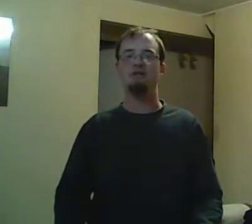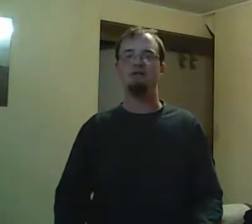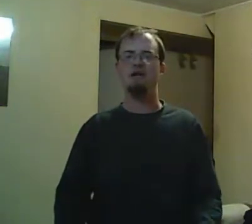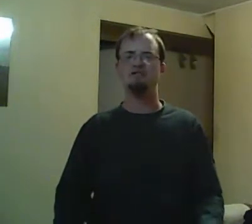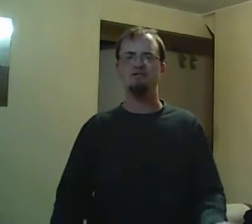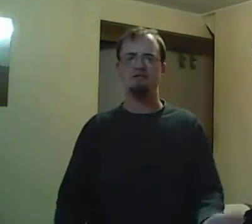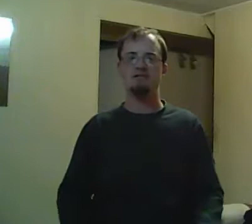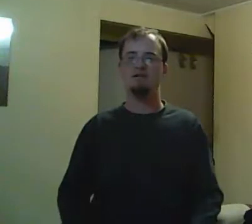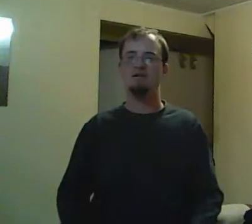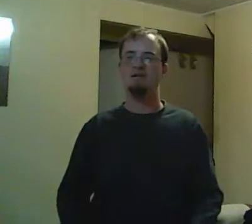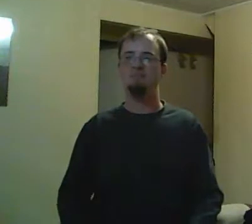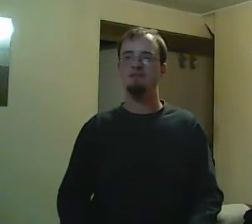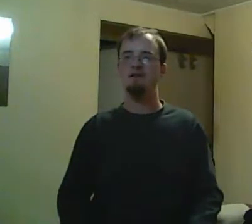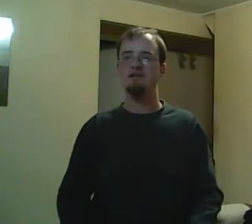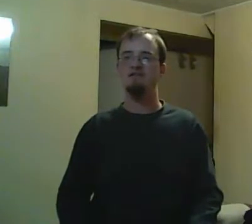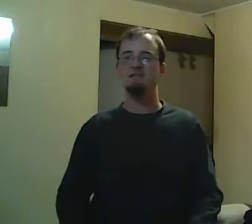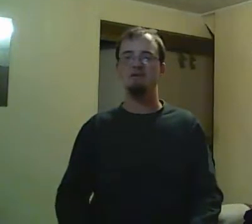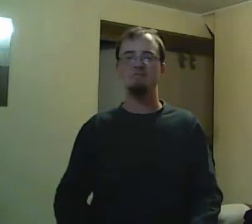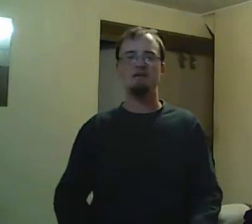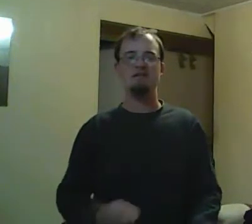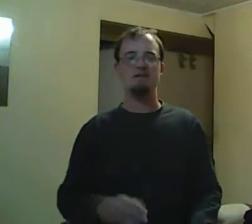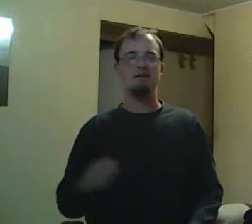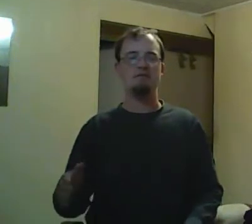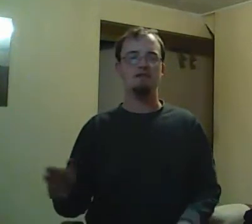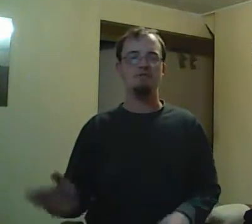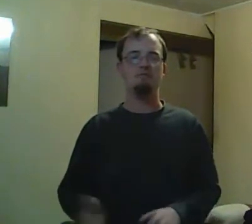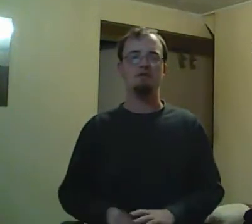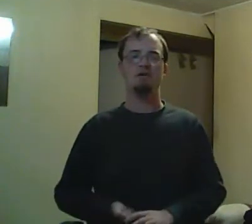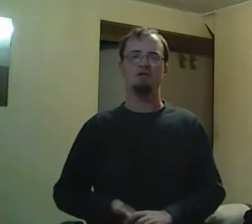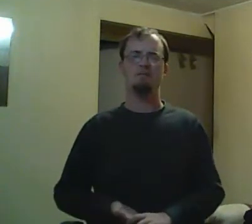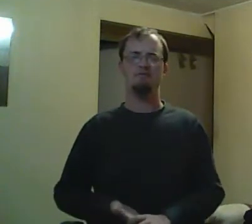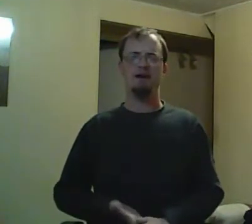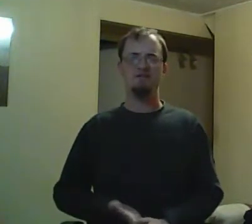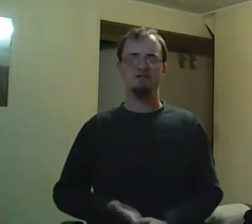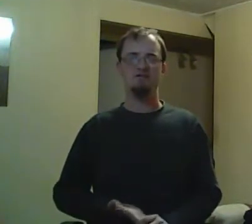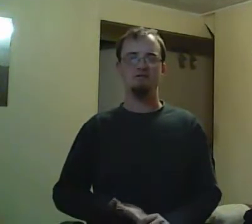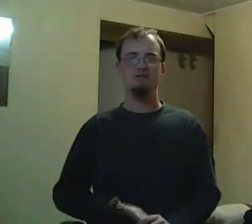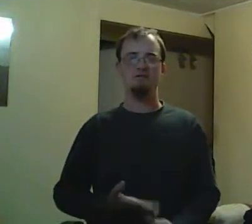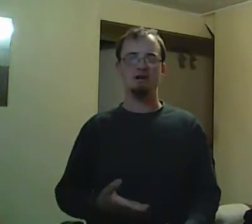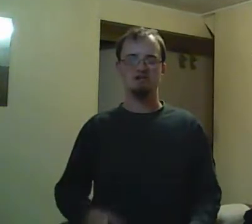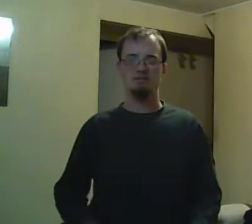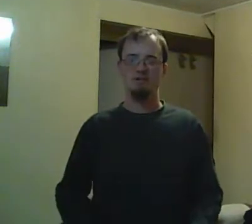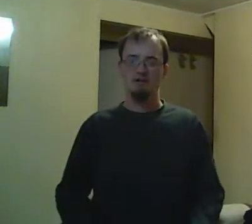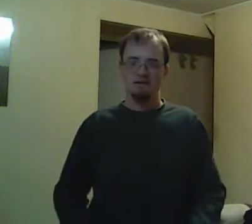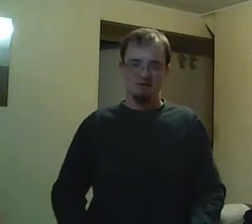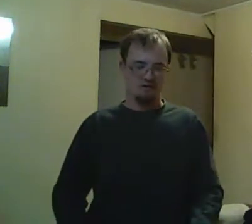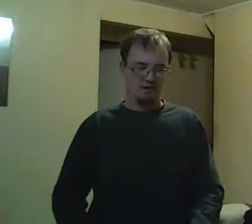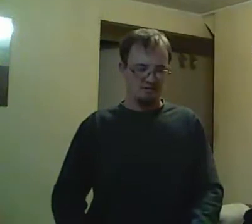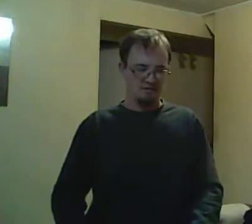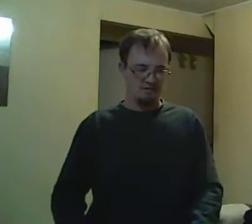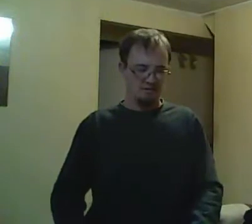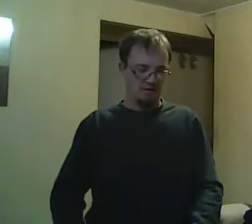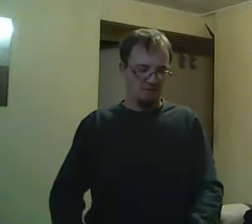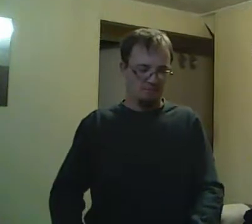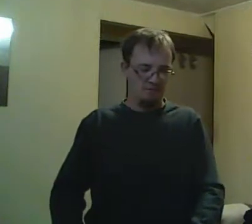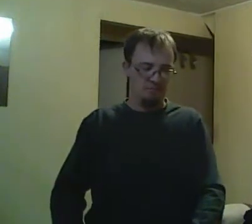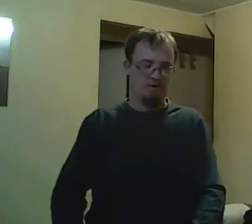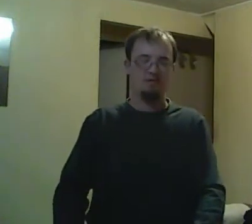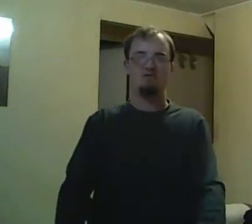the first three seasons at home at my farm in Plattsville, Ontario. And then I moved to Kitchener, which I am